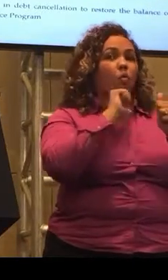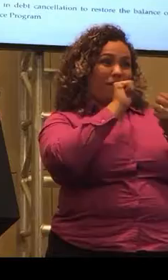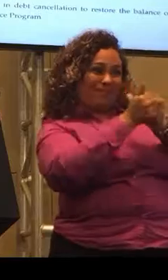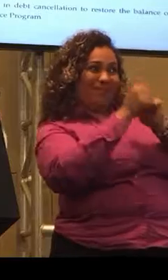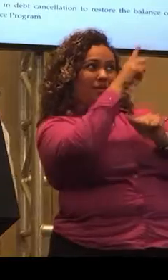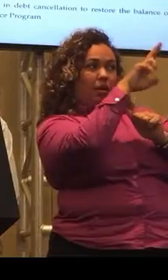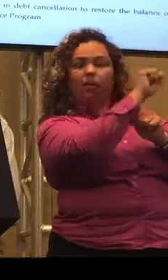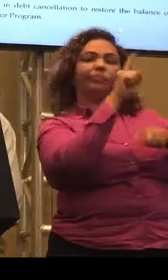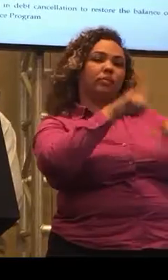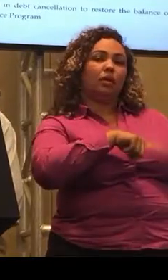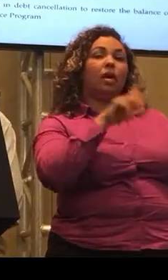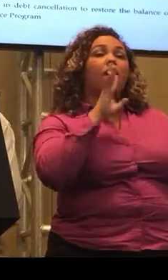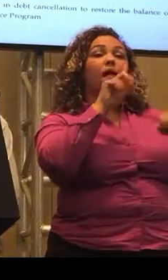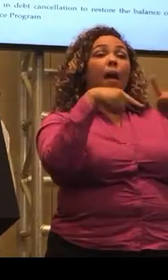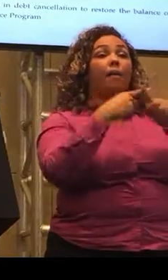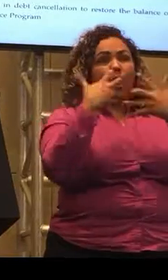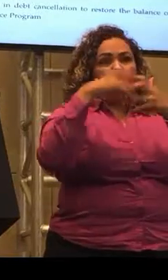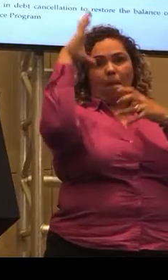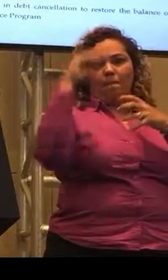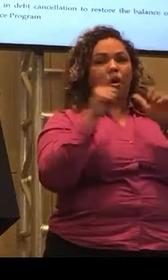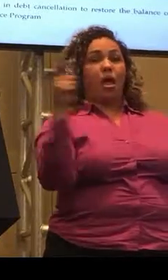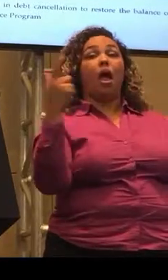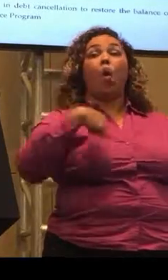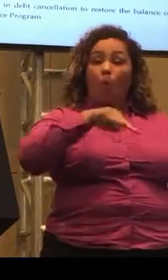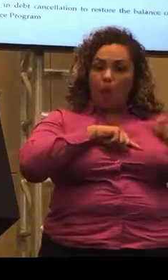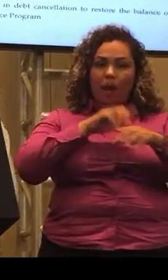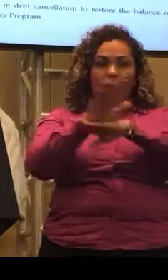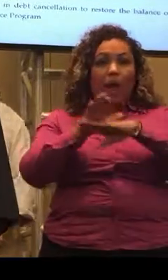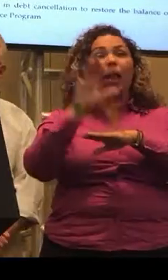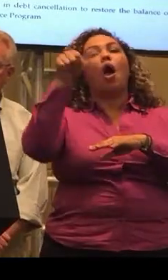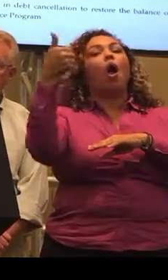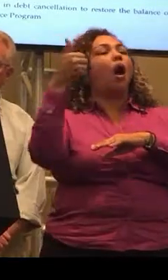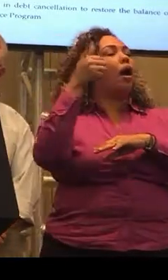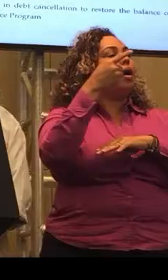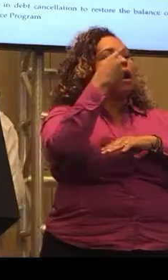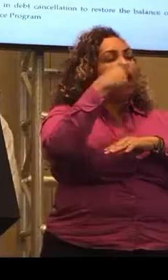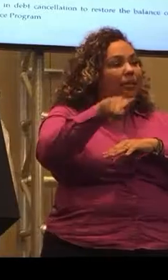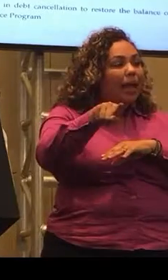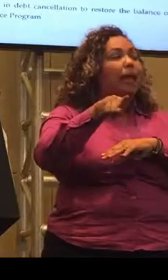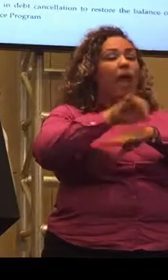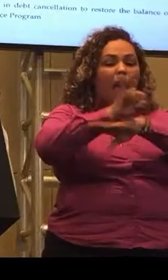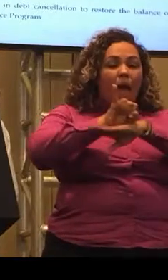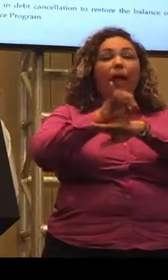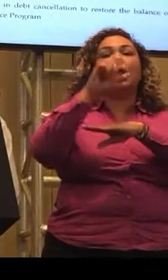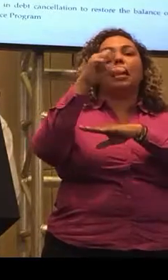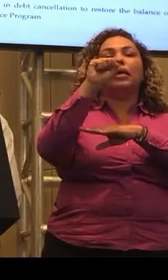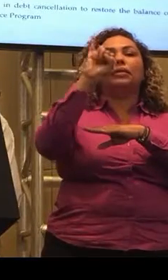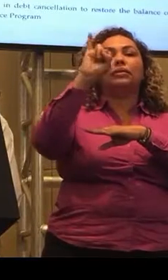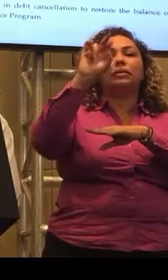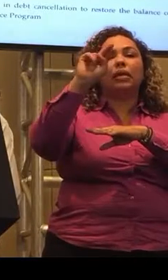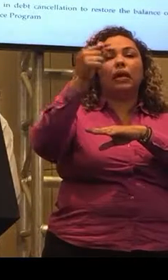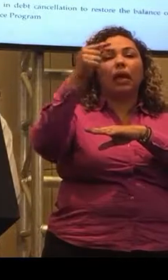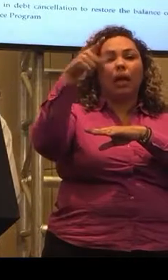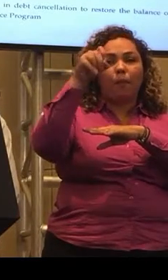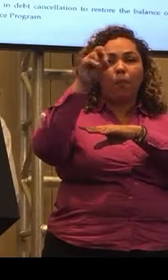compete with the United States in terms of the industries. We're going to compete with Ireland, Singapore, and the rest of the world for that reason.